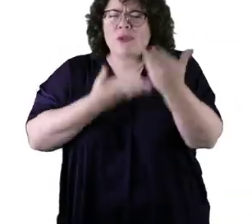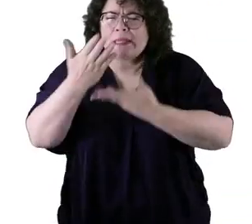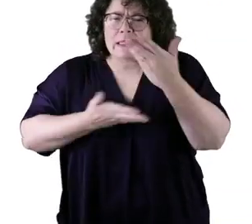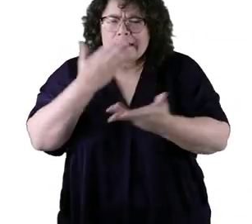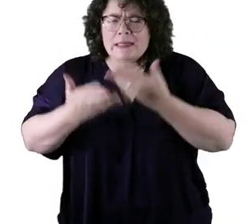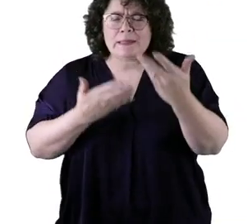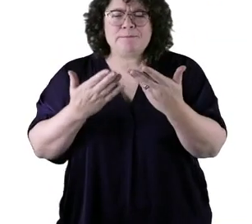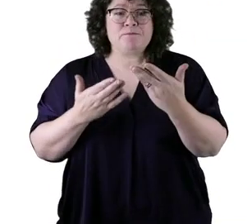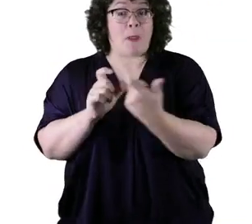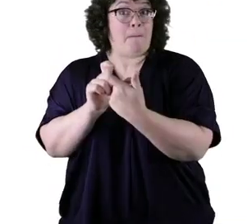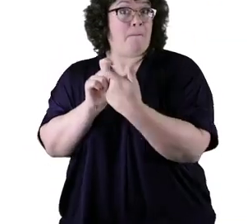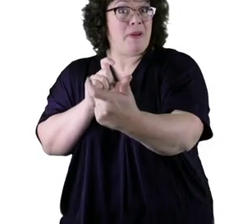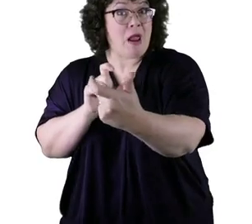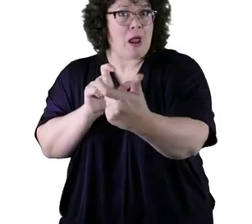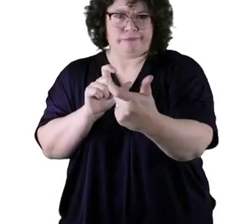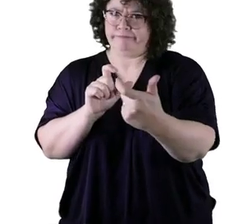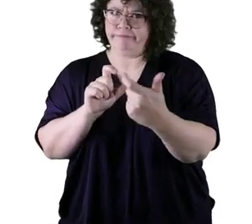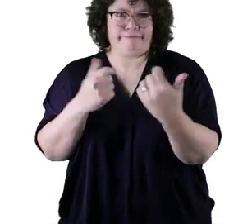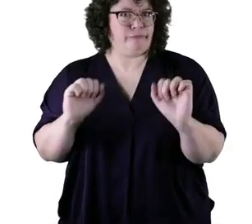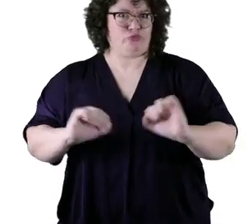What do you think these artists are trying to show?